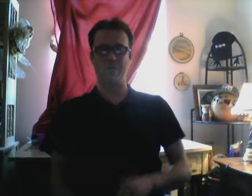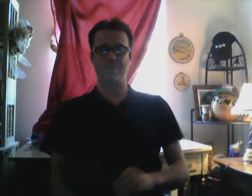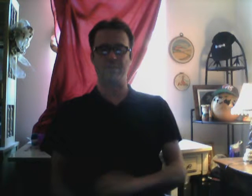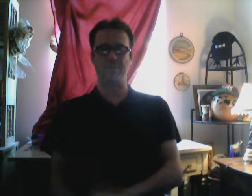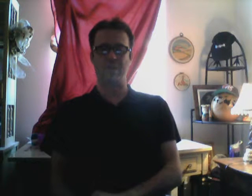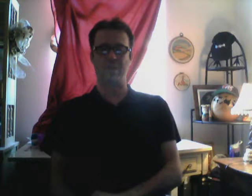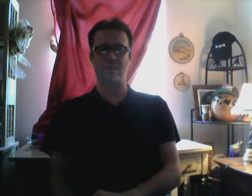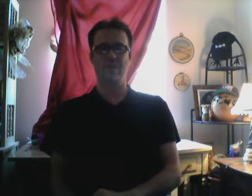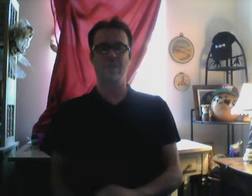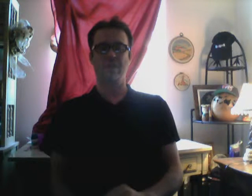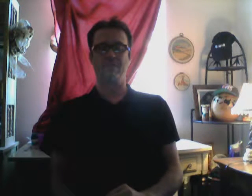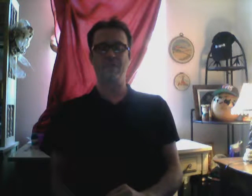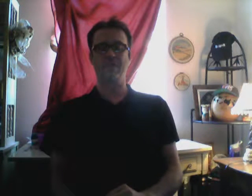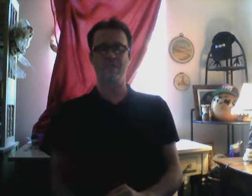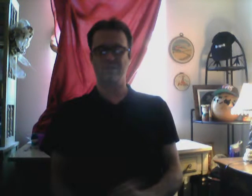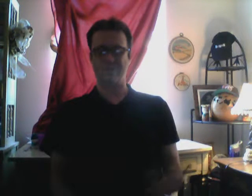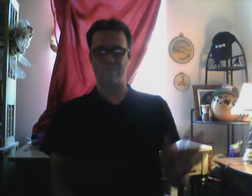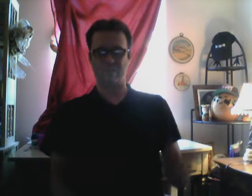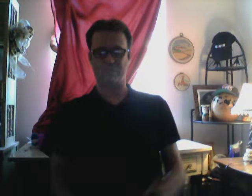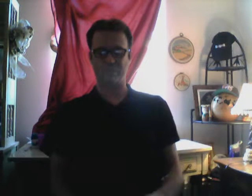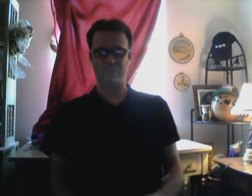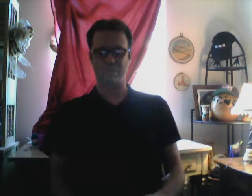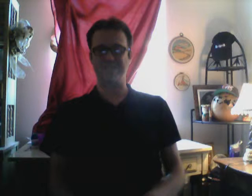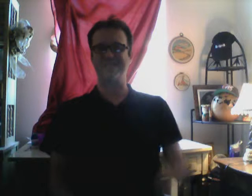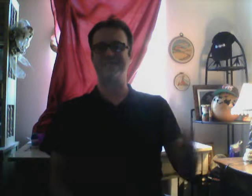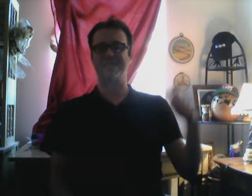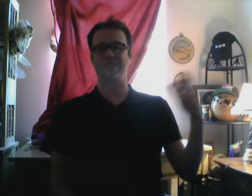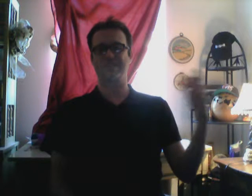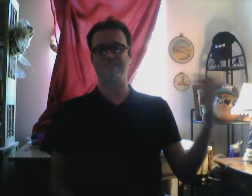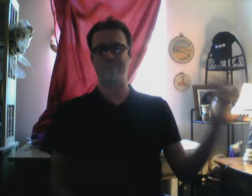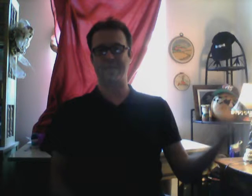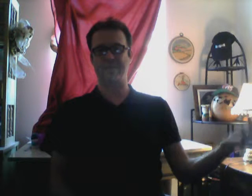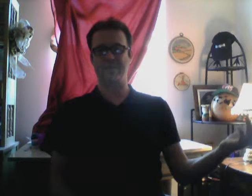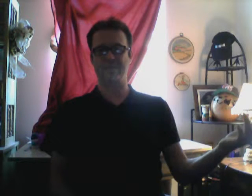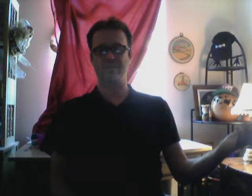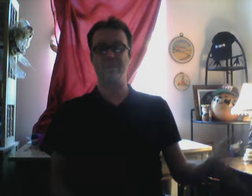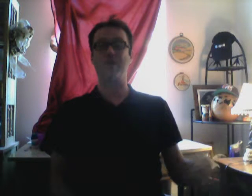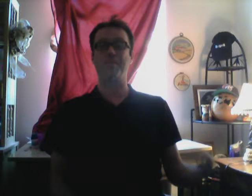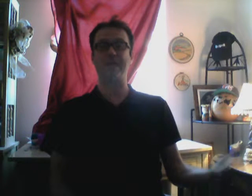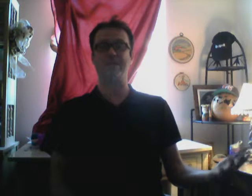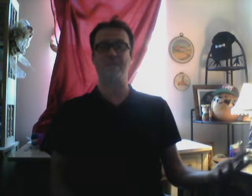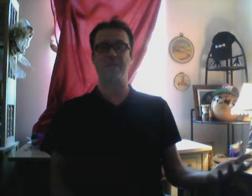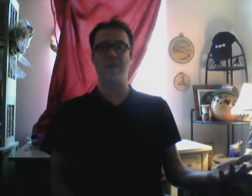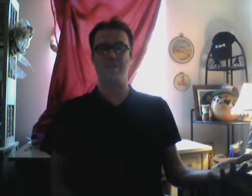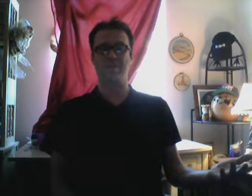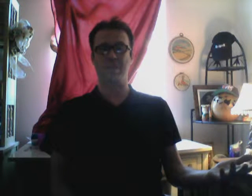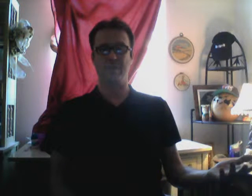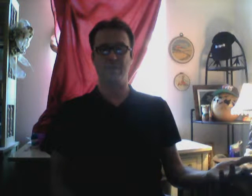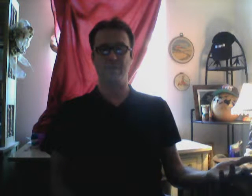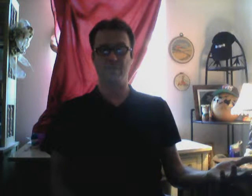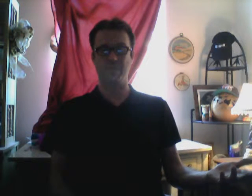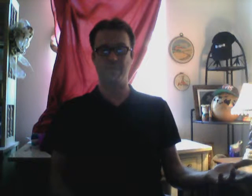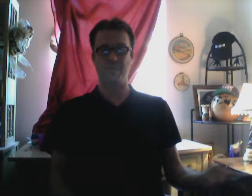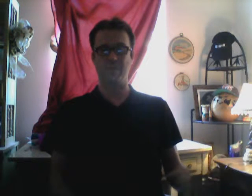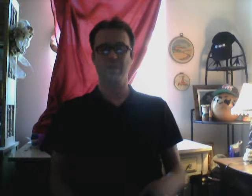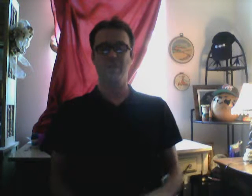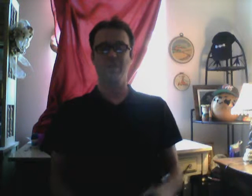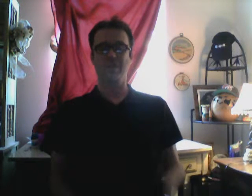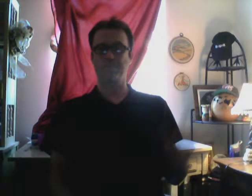fetch them. Exotic. B-Hoop. Awesome. This is all speculative. It's all based on Monopoly money. For the most part. You can